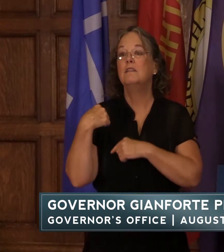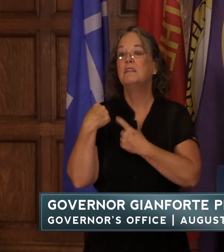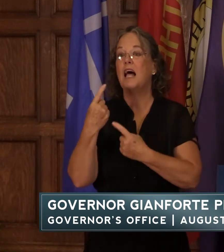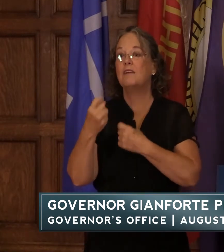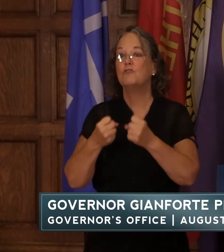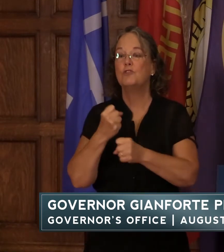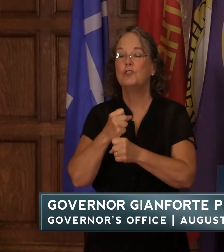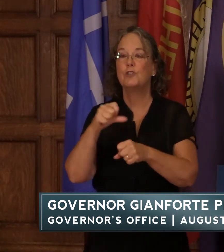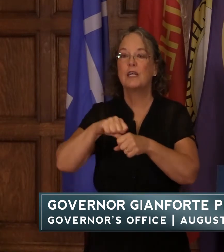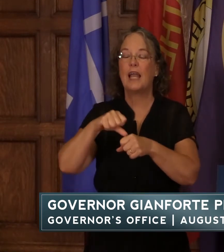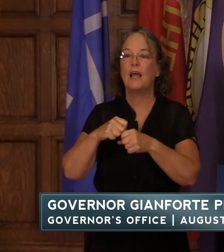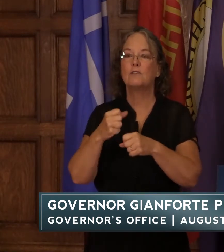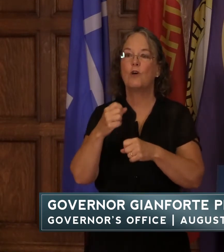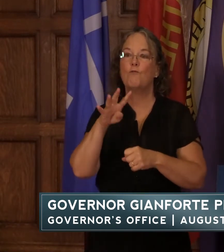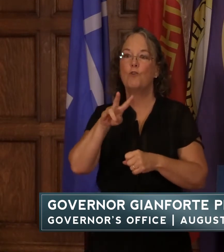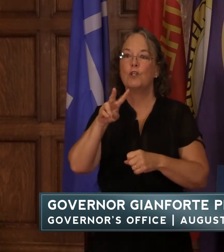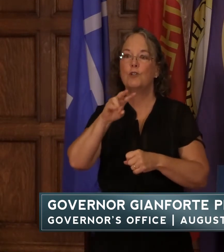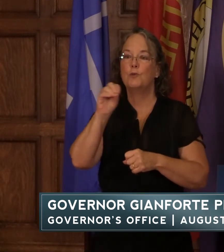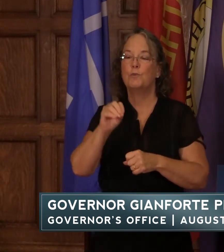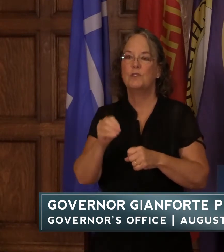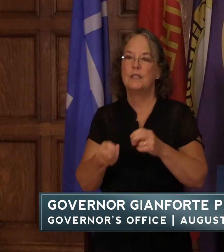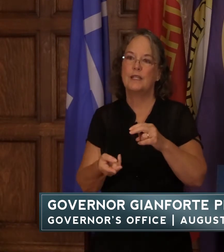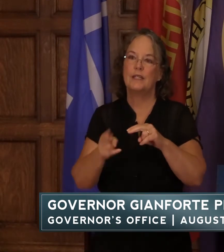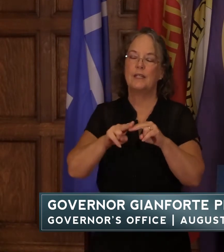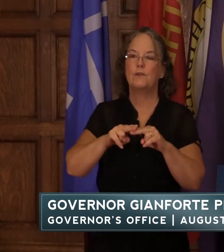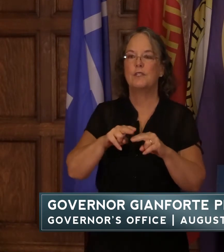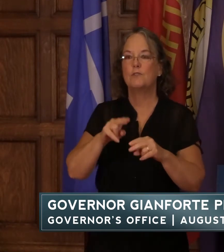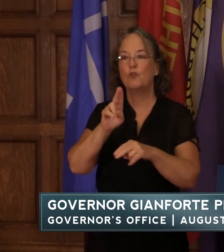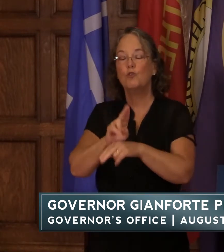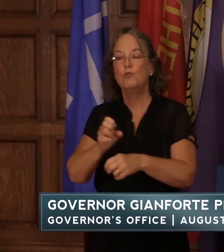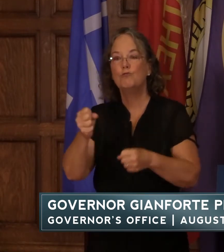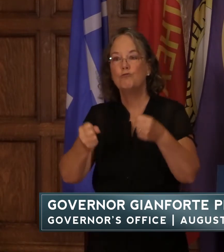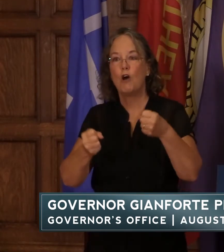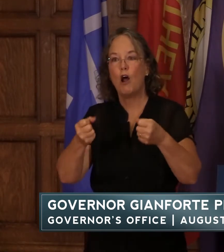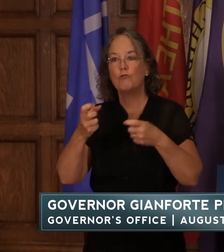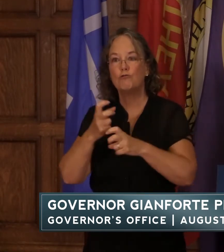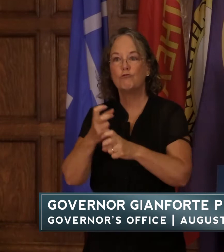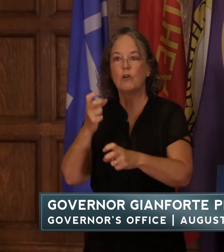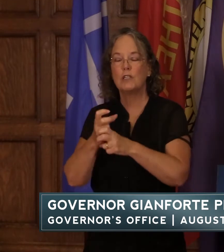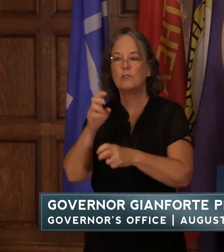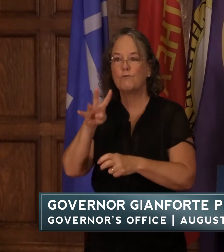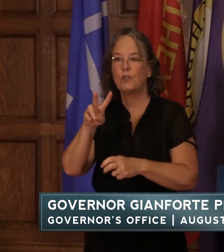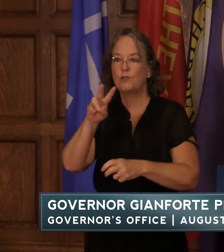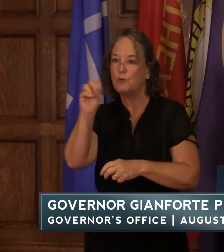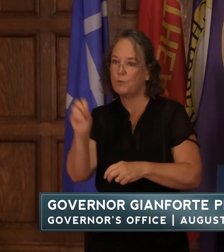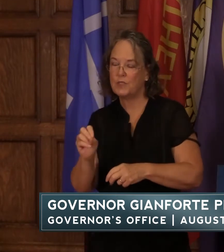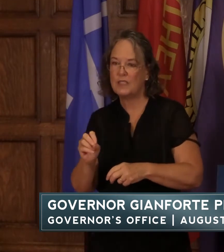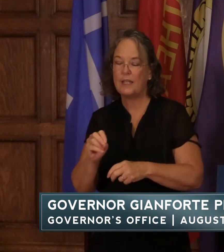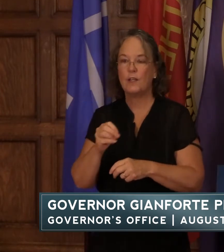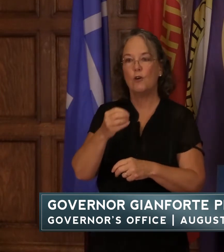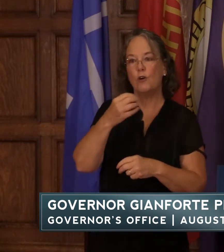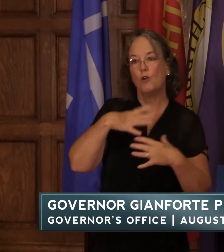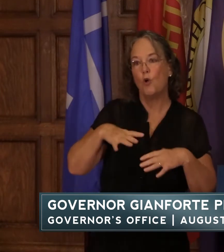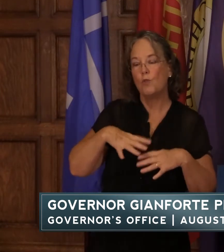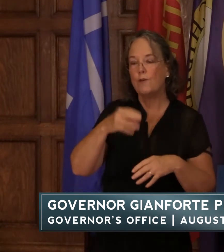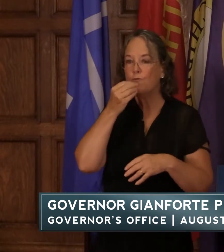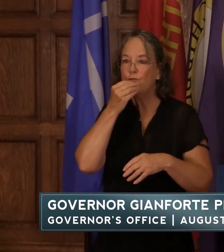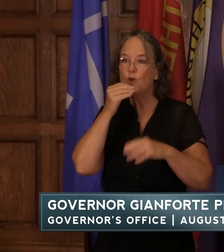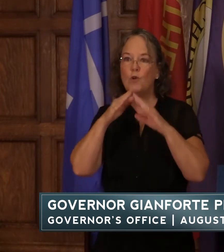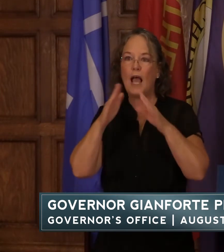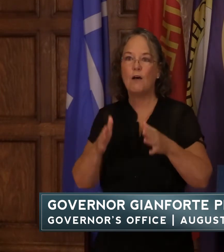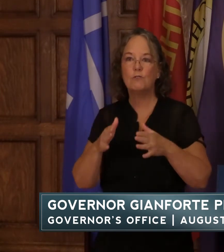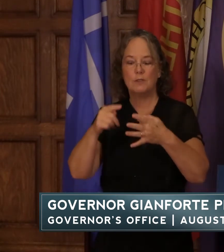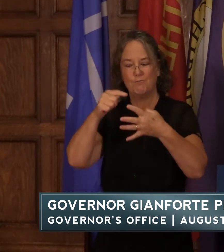percent used cars and trucks are up 42 percent clothing groceries and housing